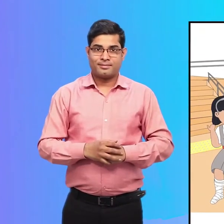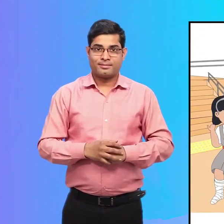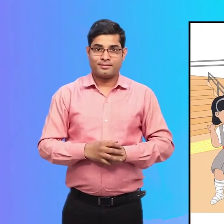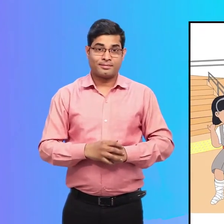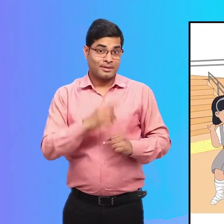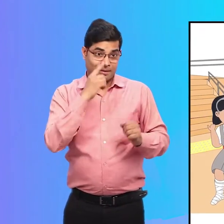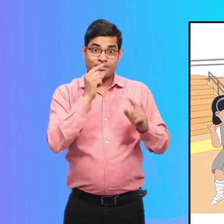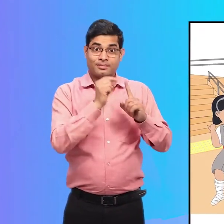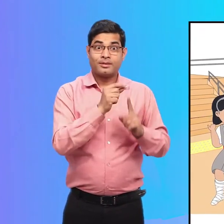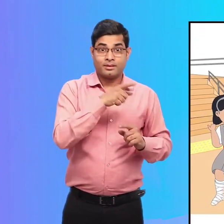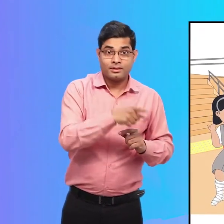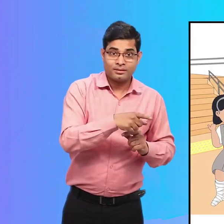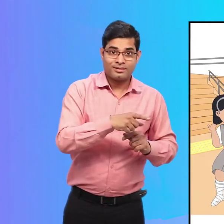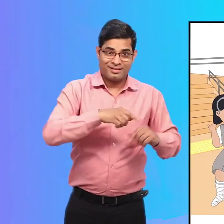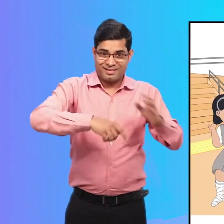Priya with her crutches,